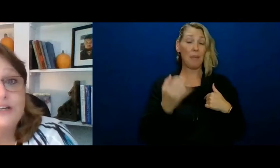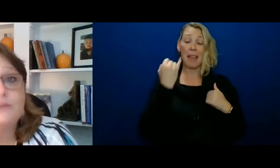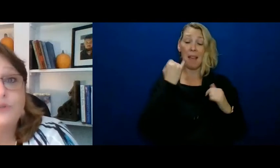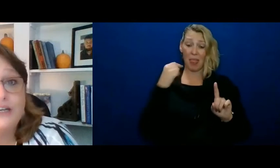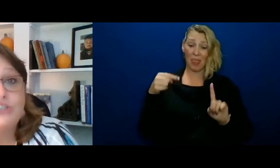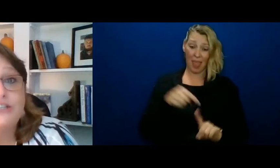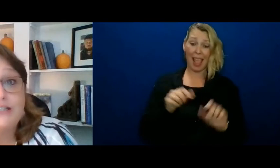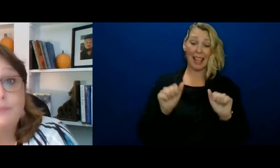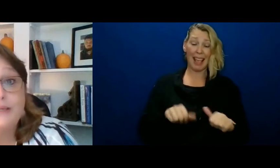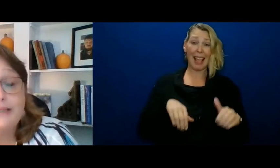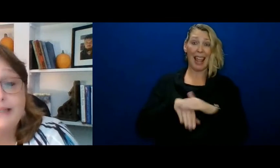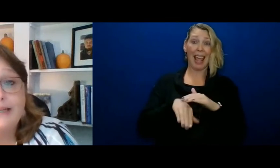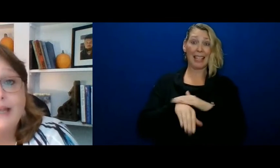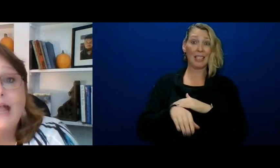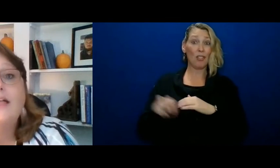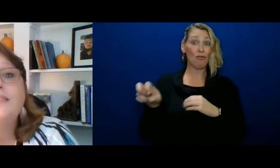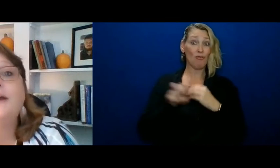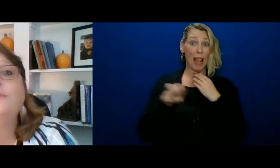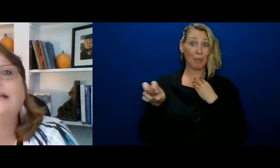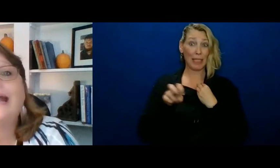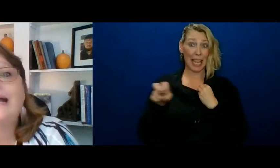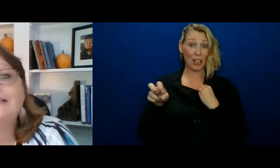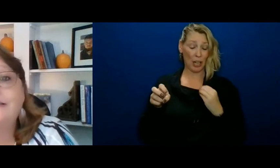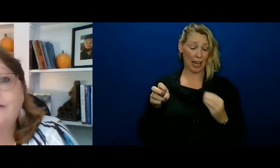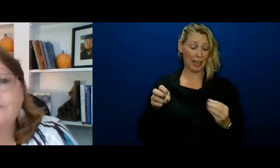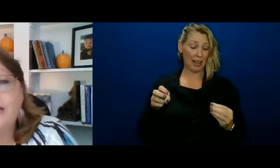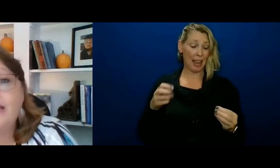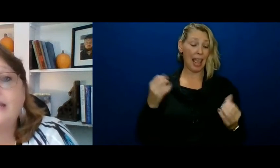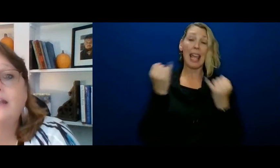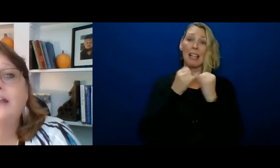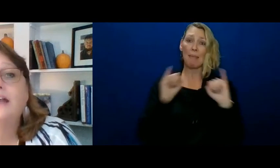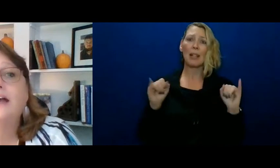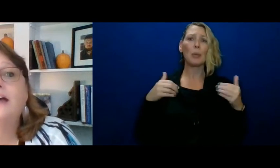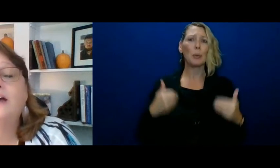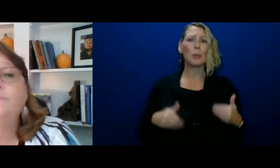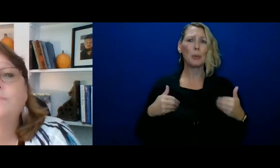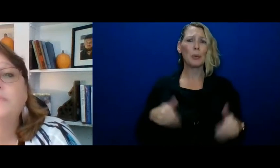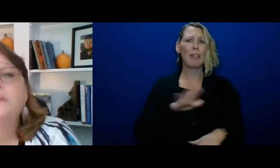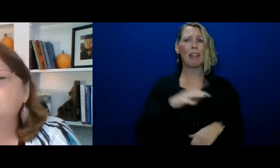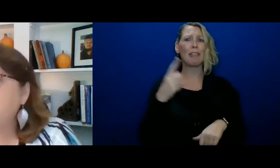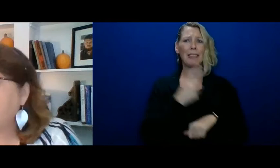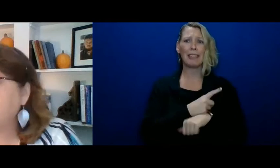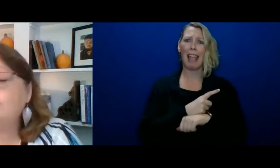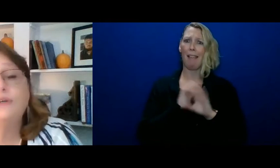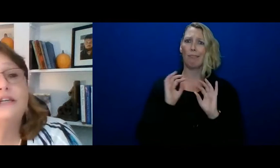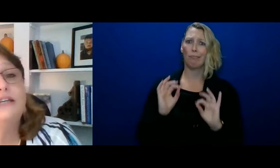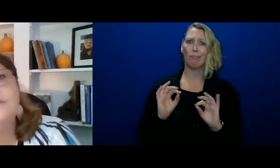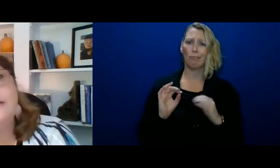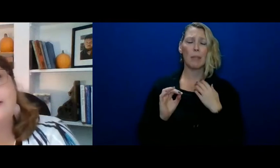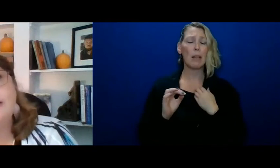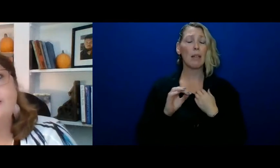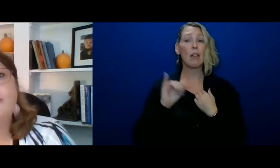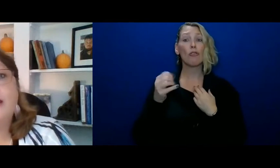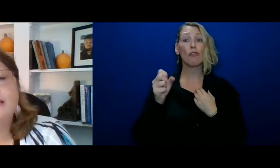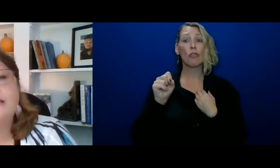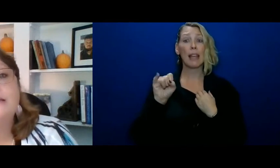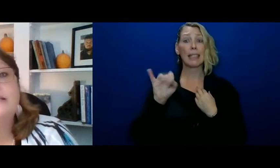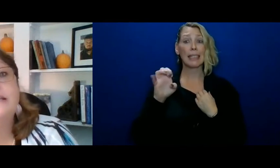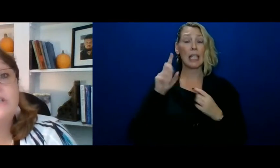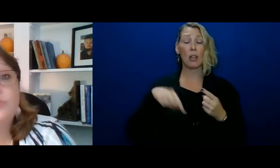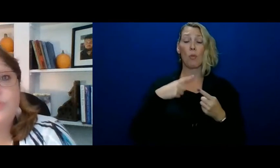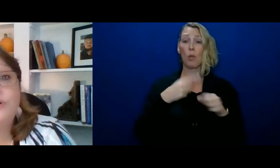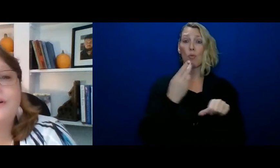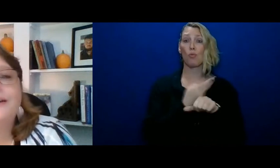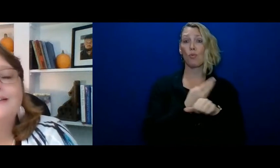access transportation independently, that really adds to their day. Jesse, when he uses C-Van